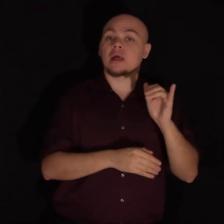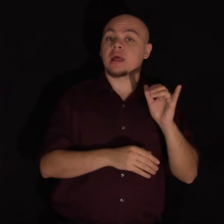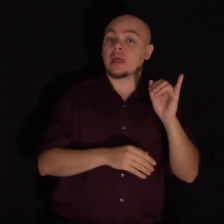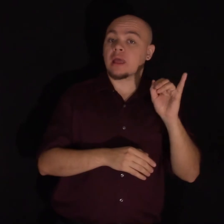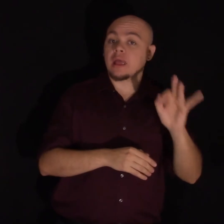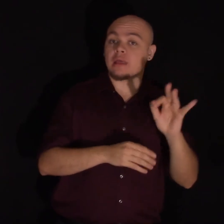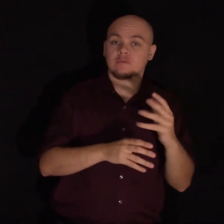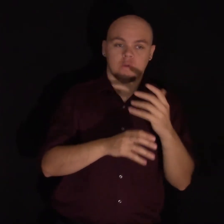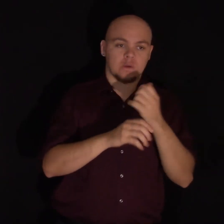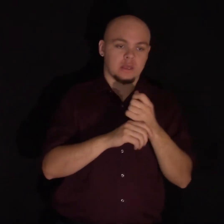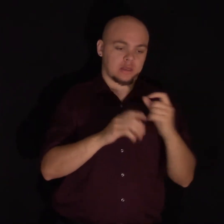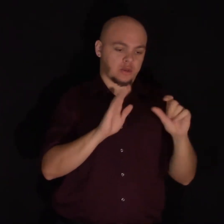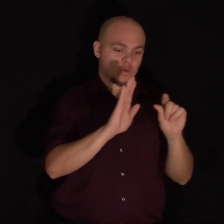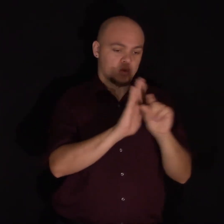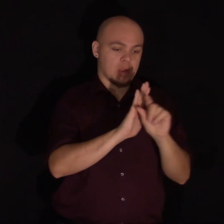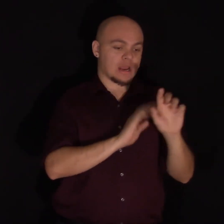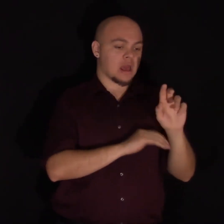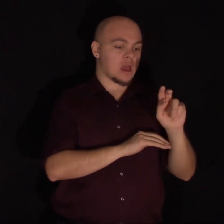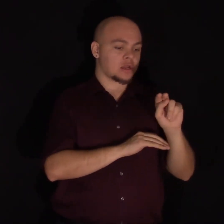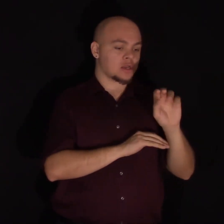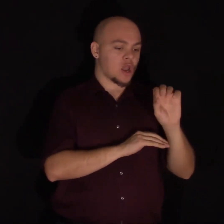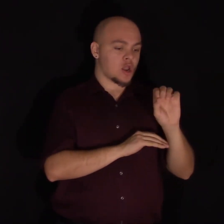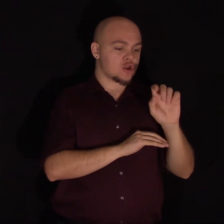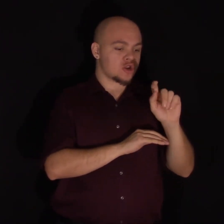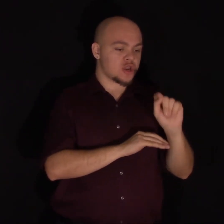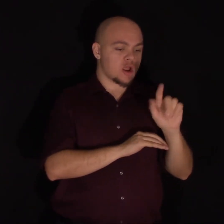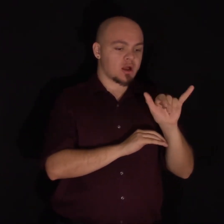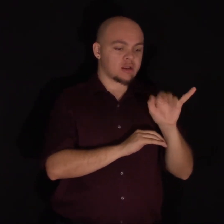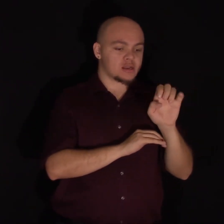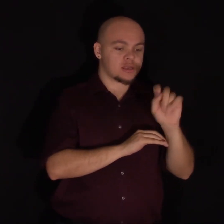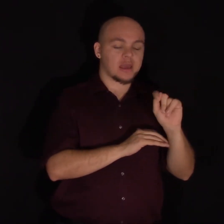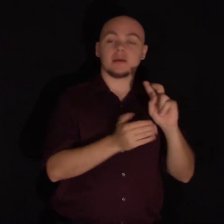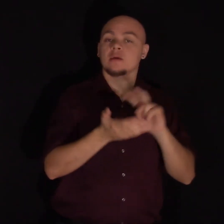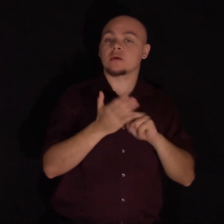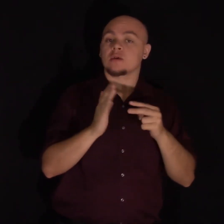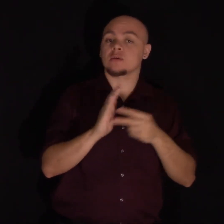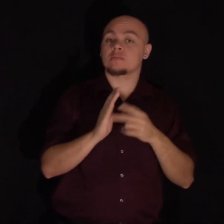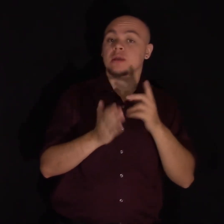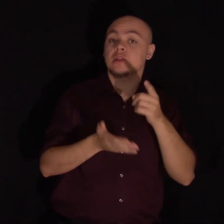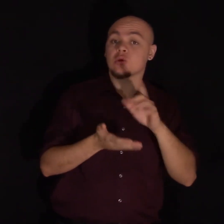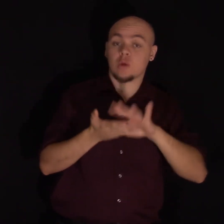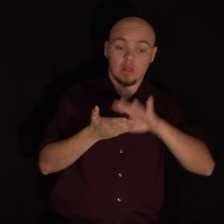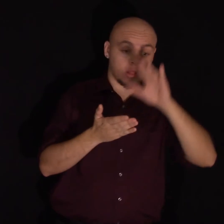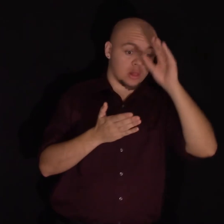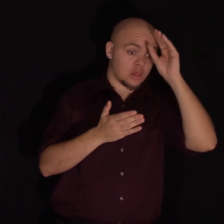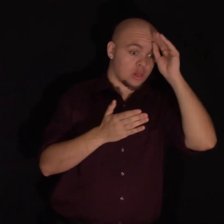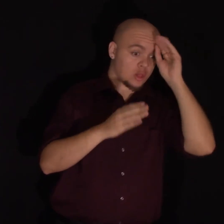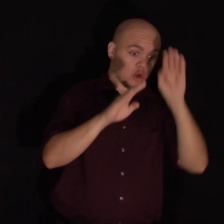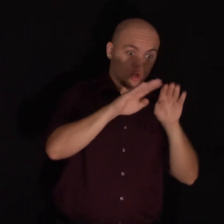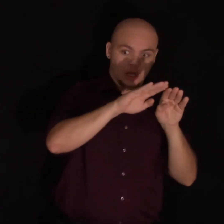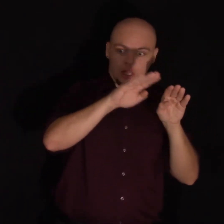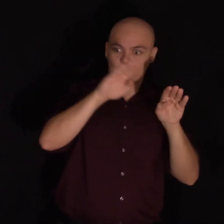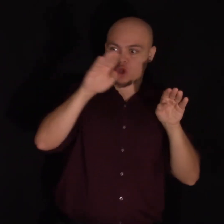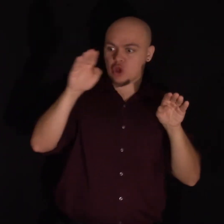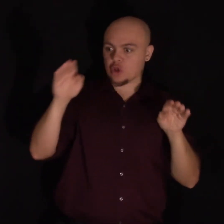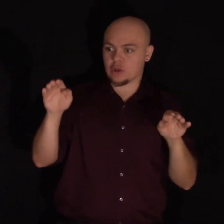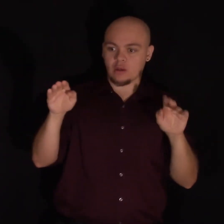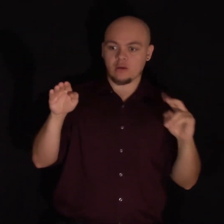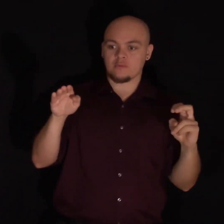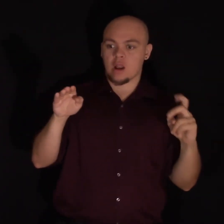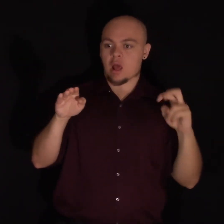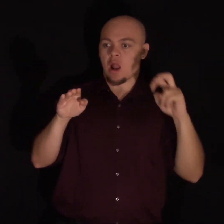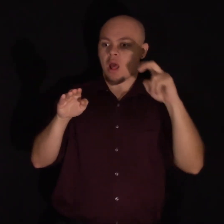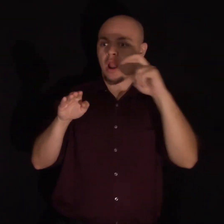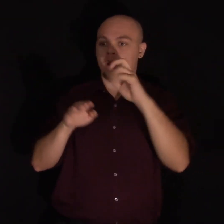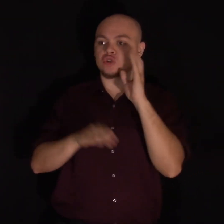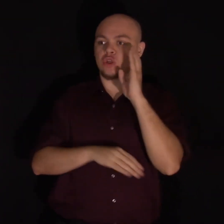grade not yet, you understand that you're on a learning curve. It gives you a path into the future.